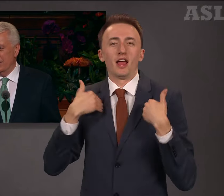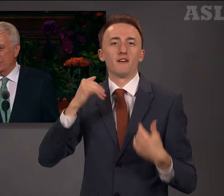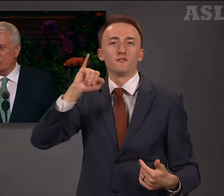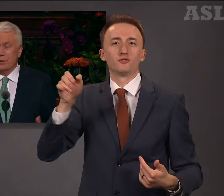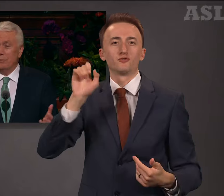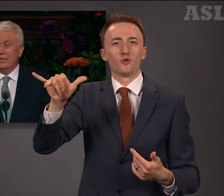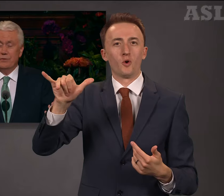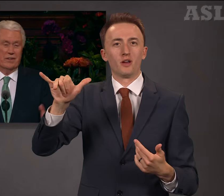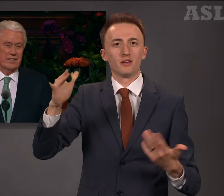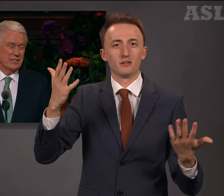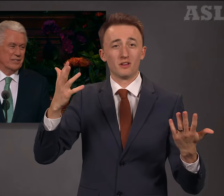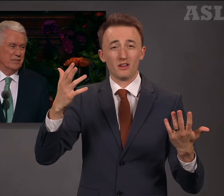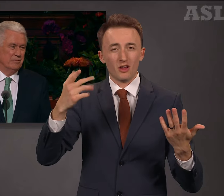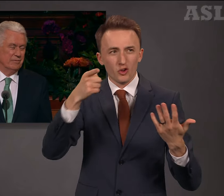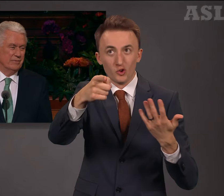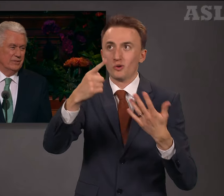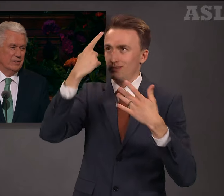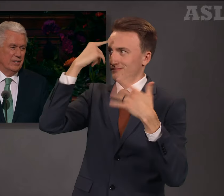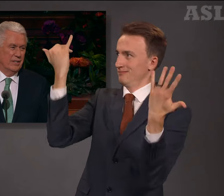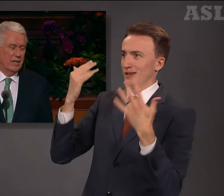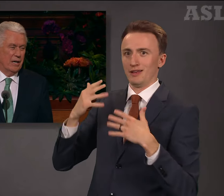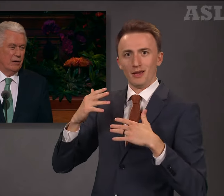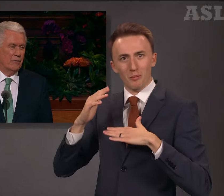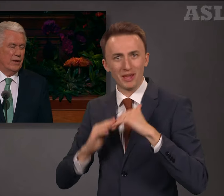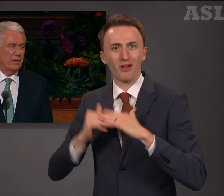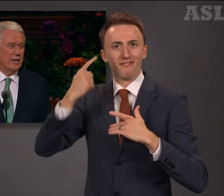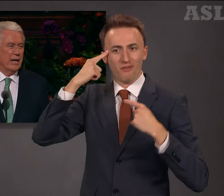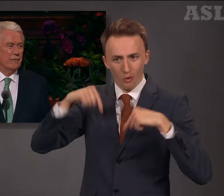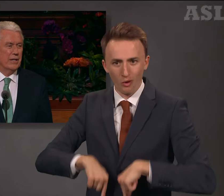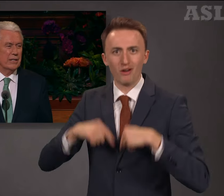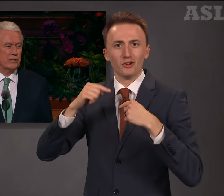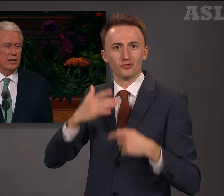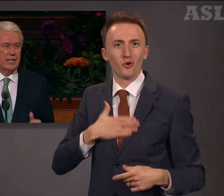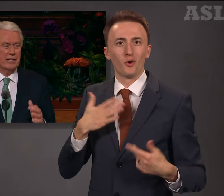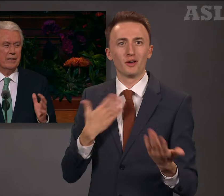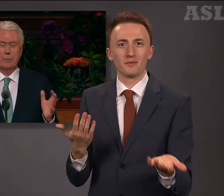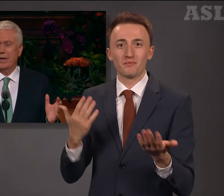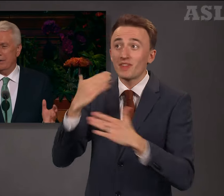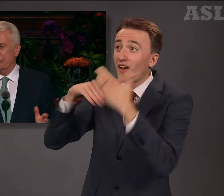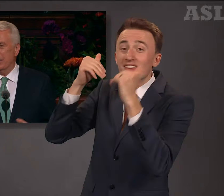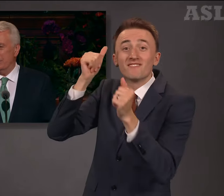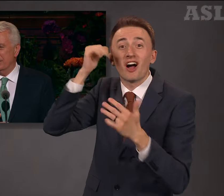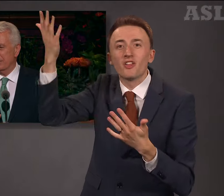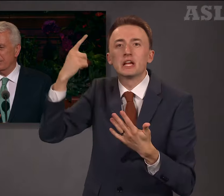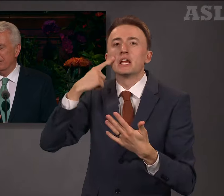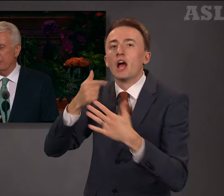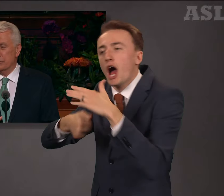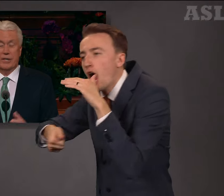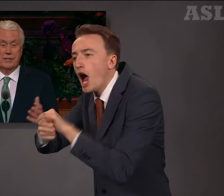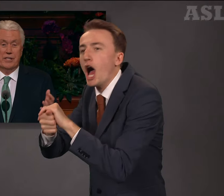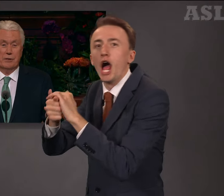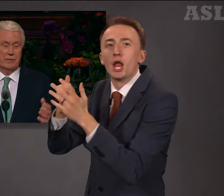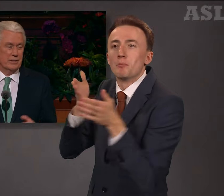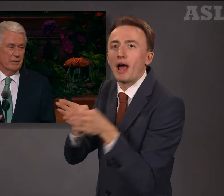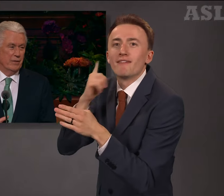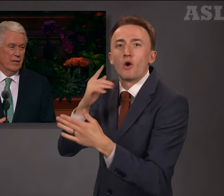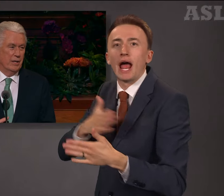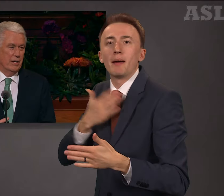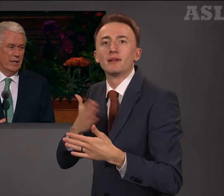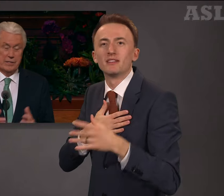You were built for this. Our Father in Heaven has not hidden the path to happiness. It's not a secret. It's